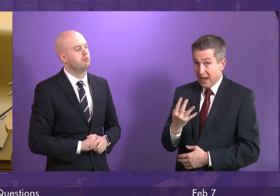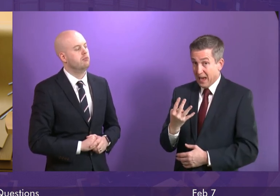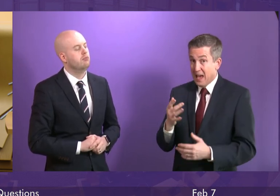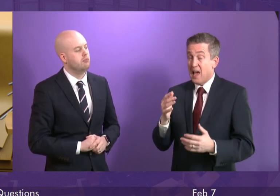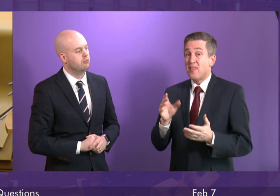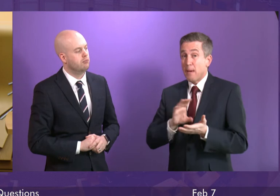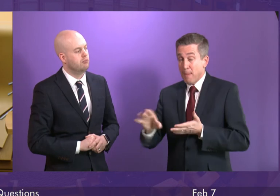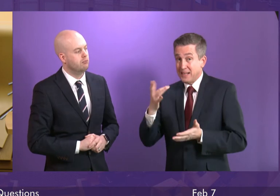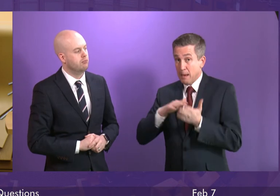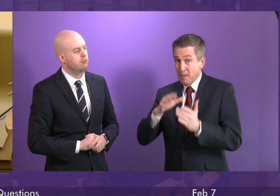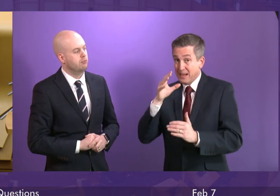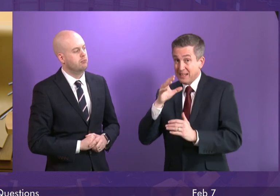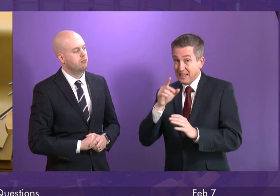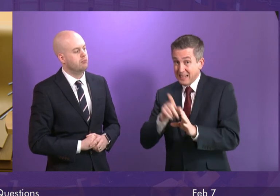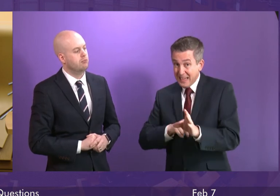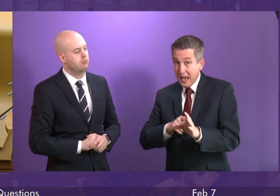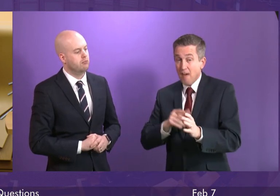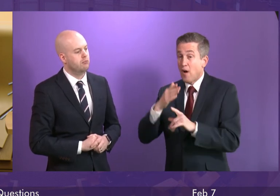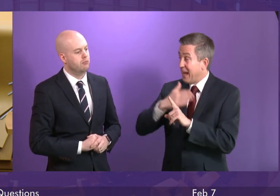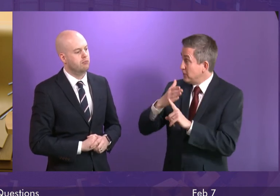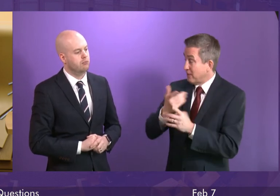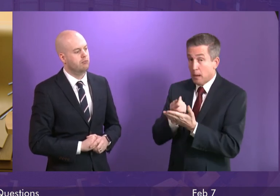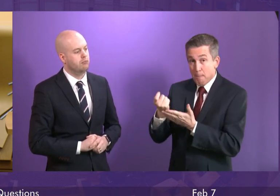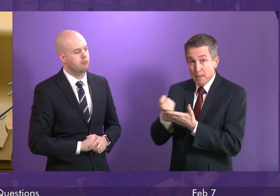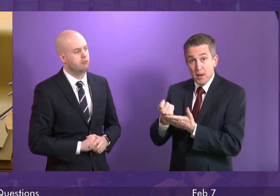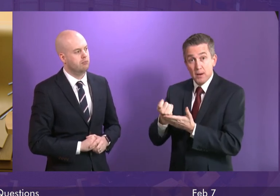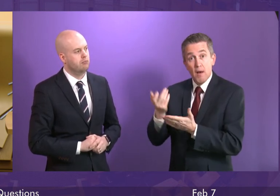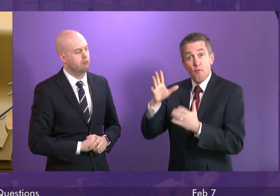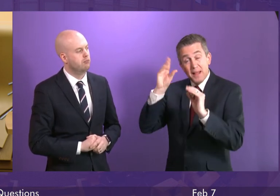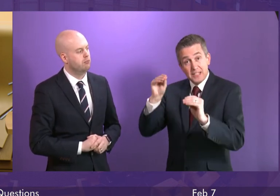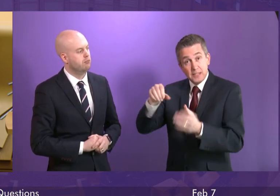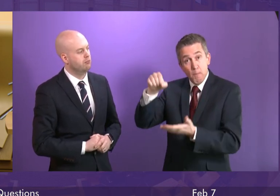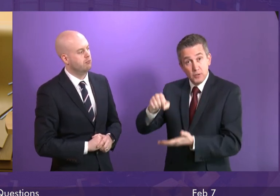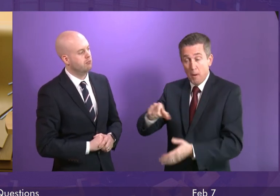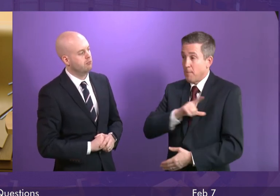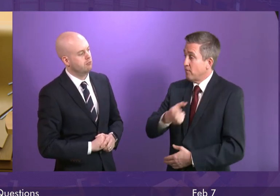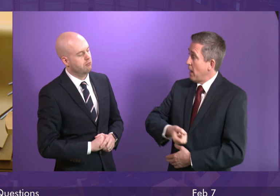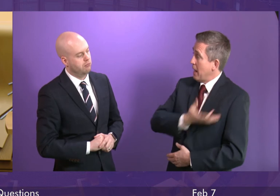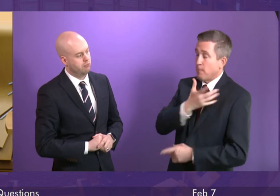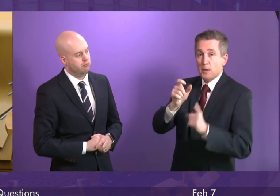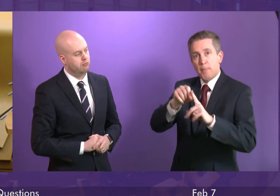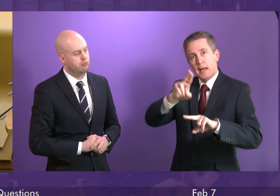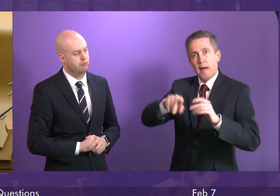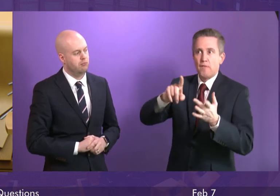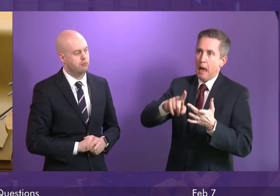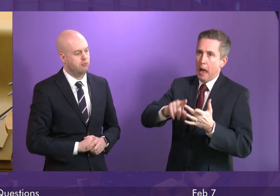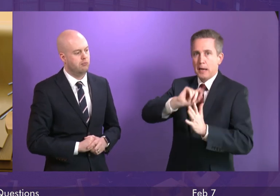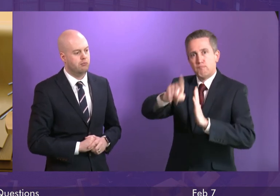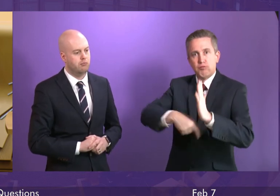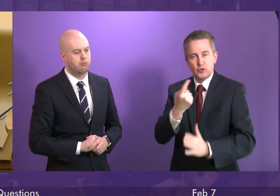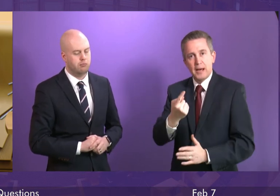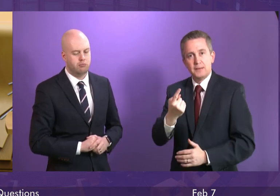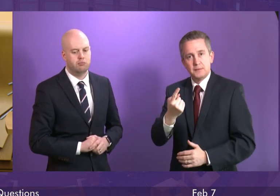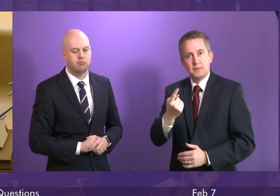million a year in interest payments from the education budget because of Labour's punitive PFI projects with the result